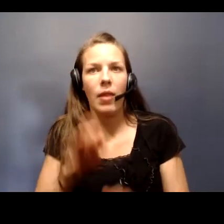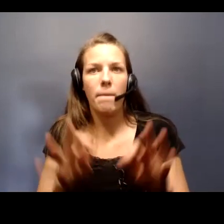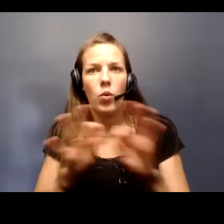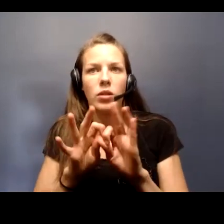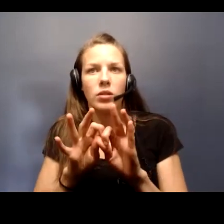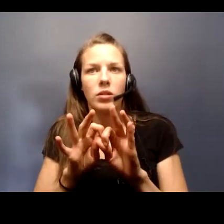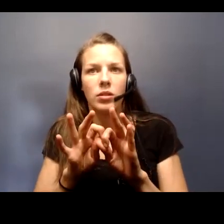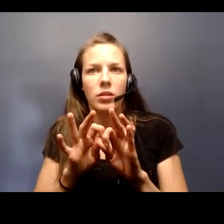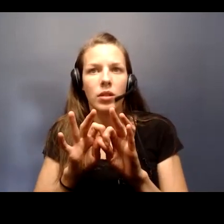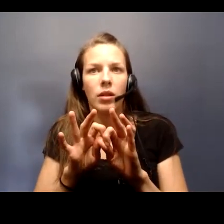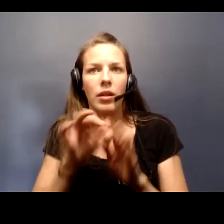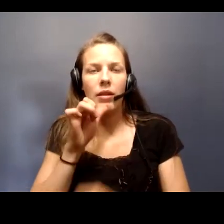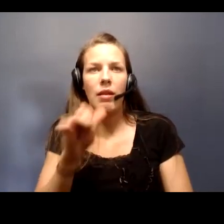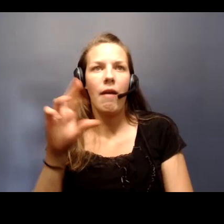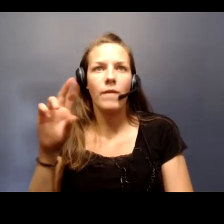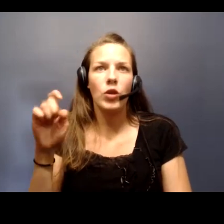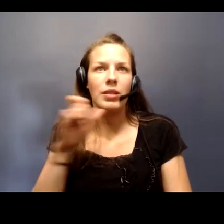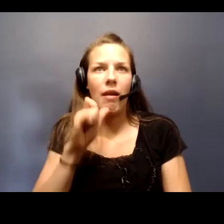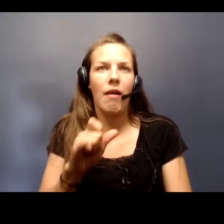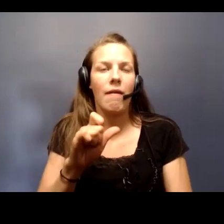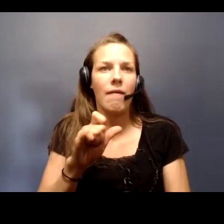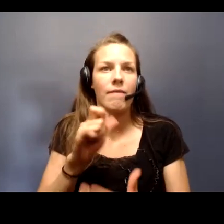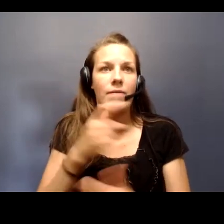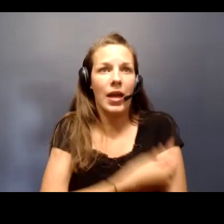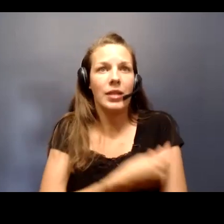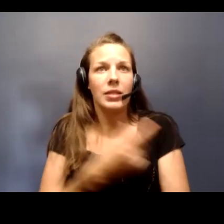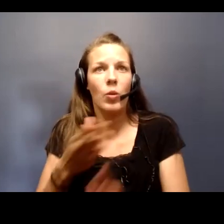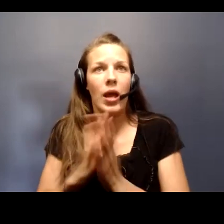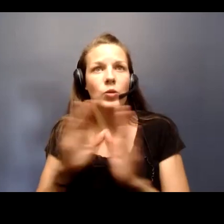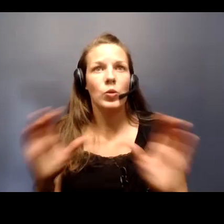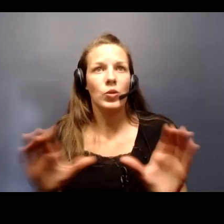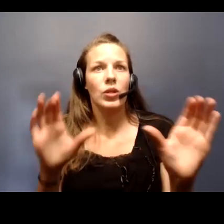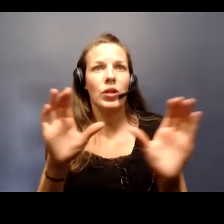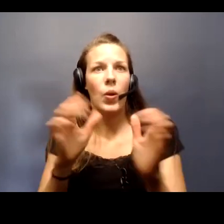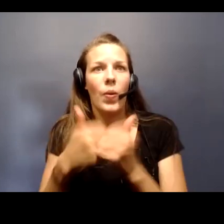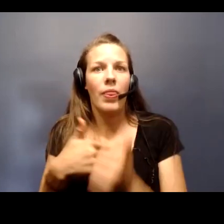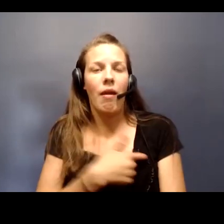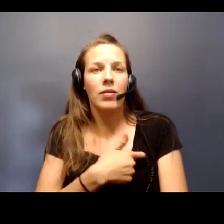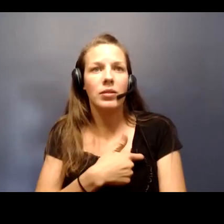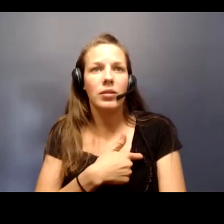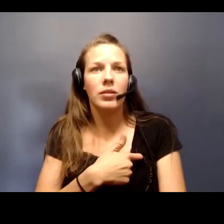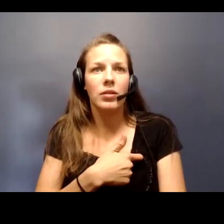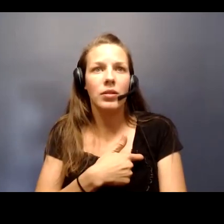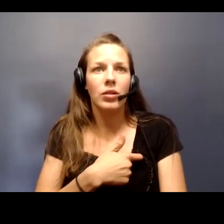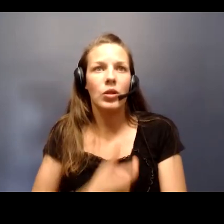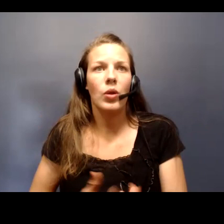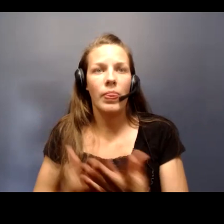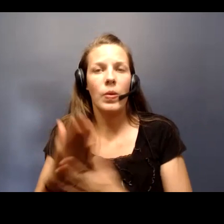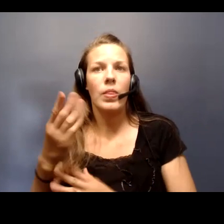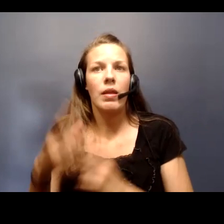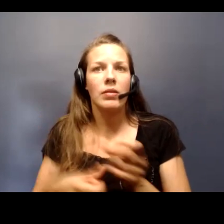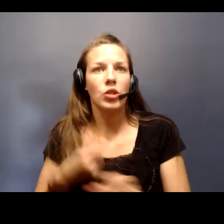non-pharmaceutical, non-vaccines that we're asking you to do are with us through this year